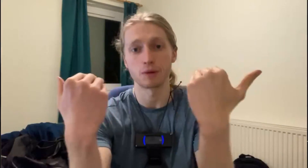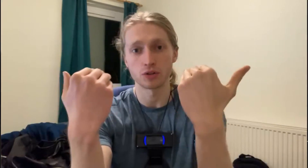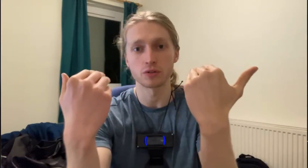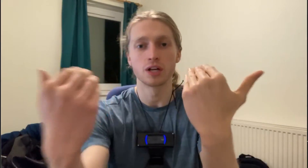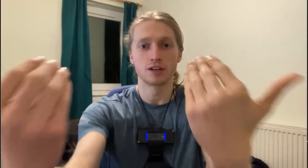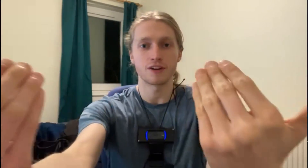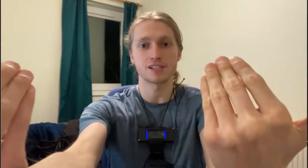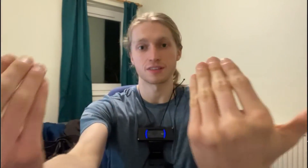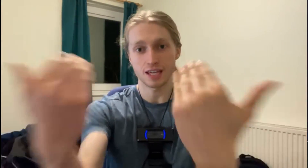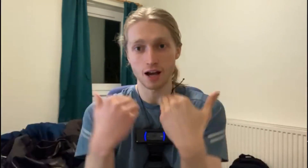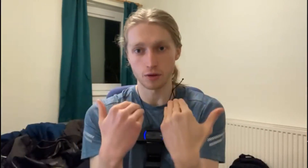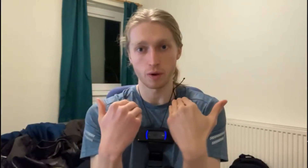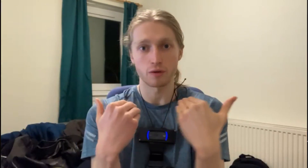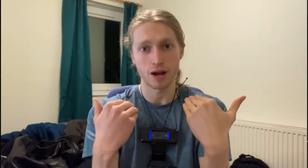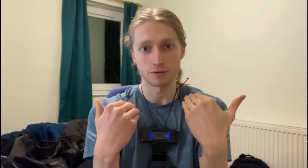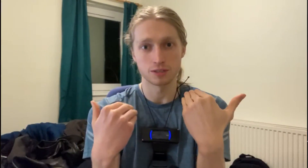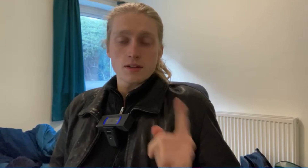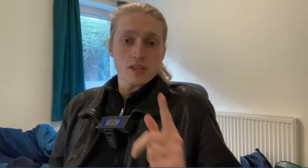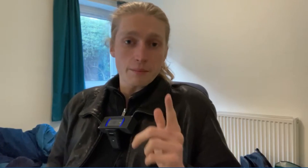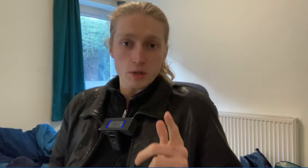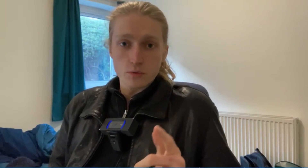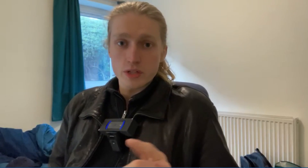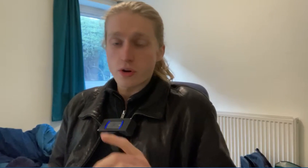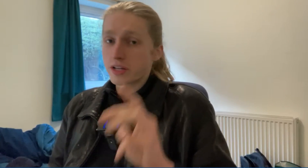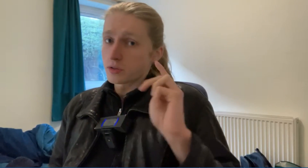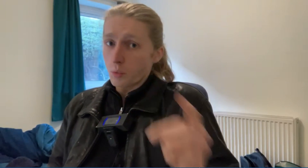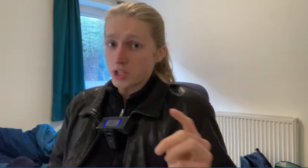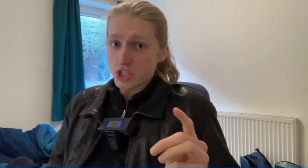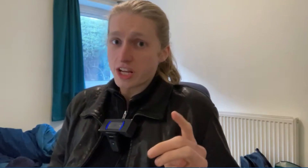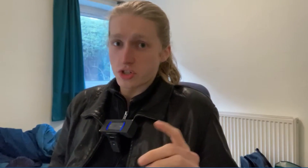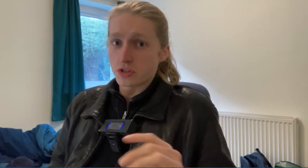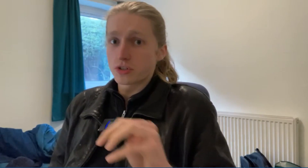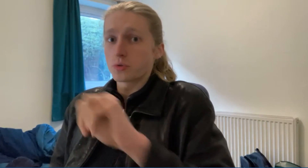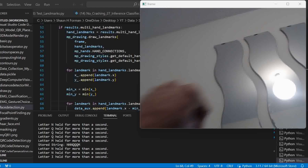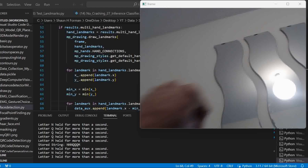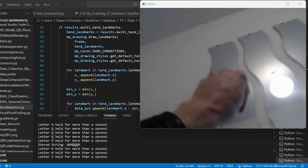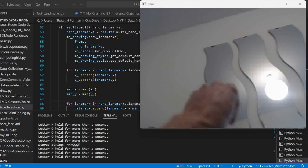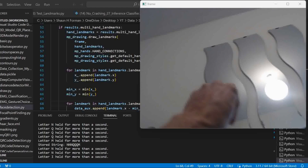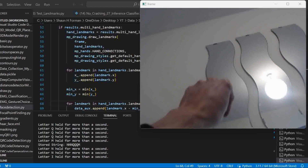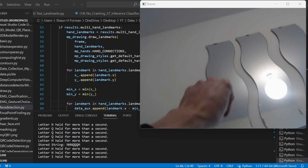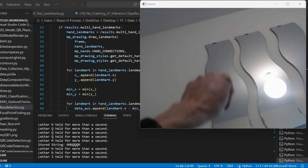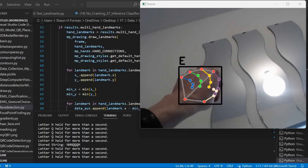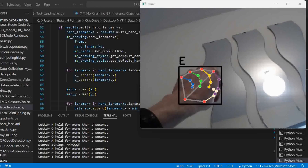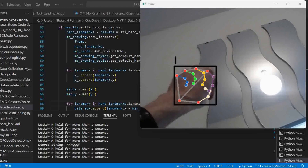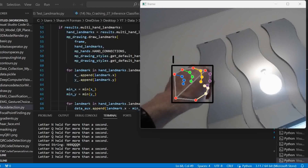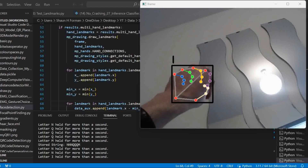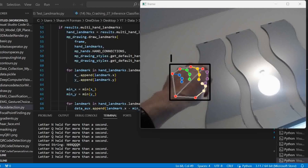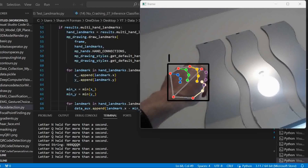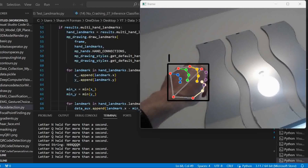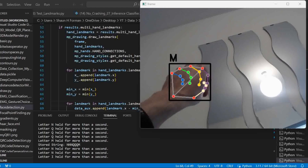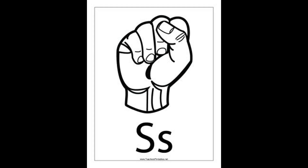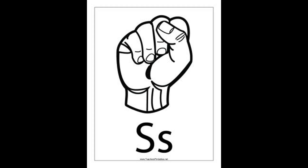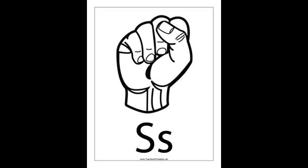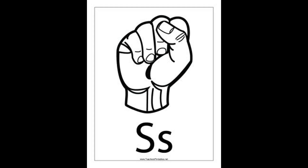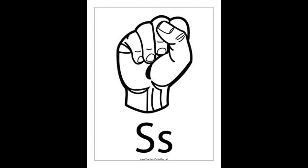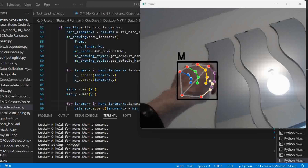model facing the other way around. Here's that model retrained. What gesture do you think this is? Maybe S or